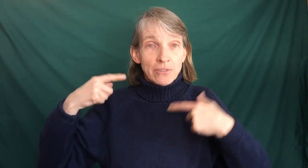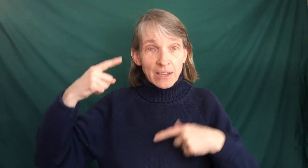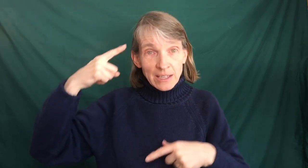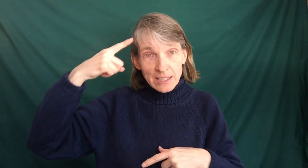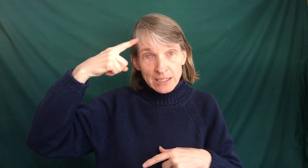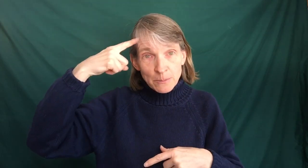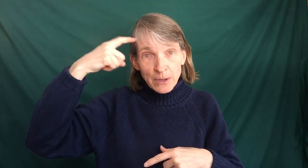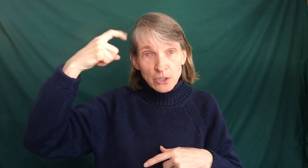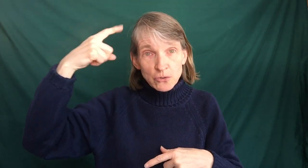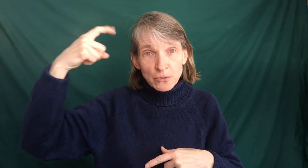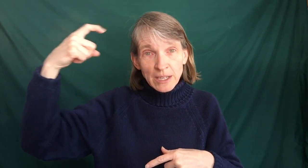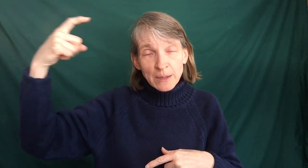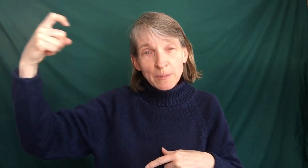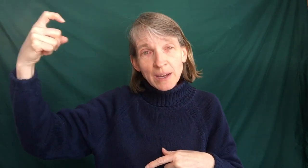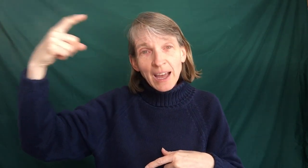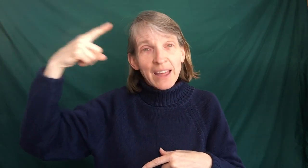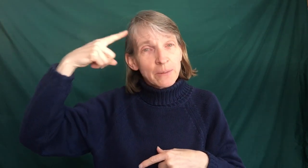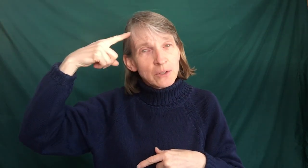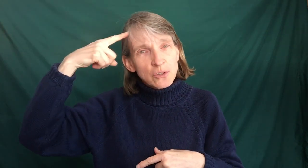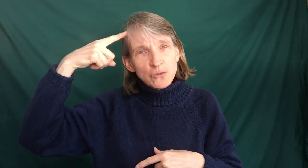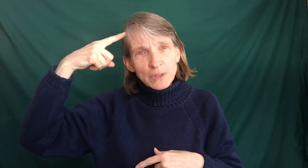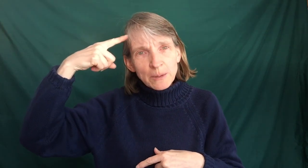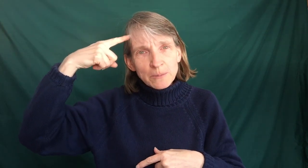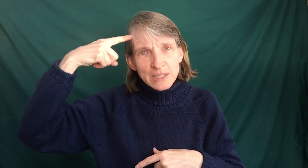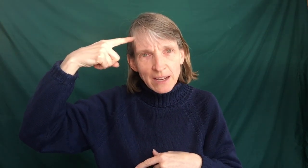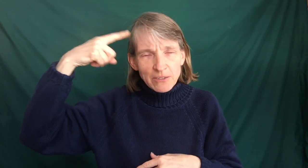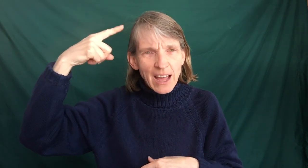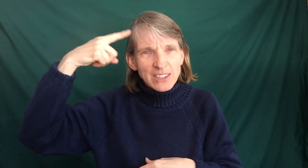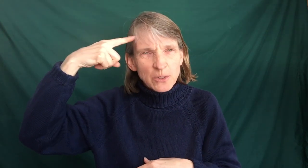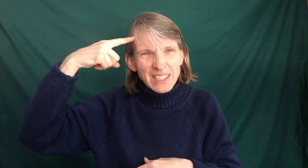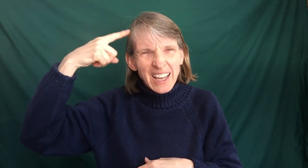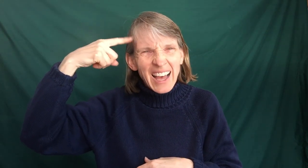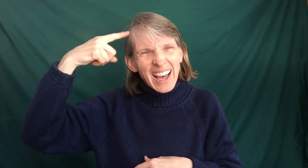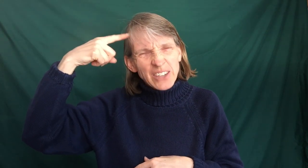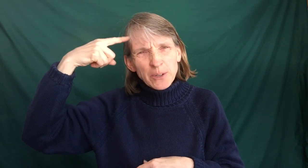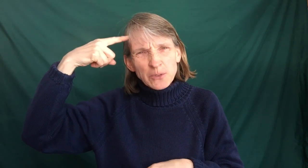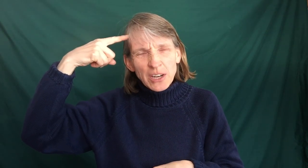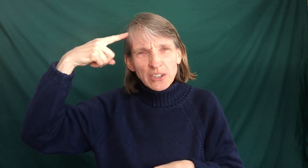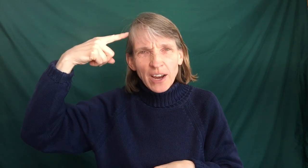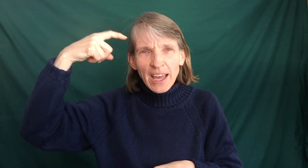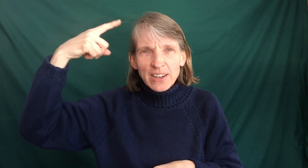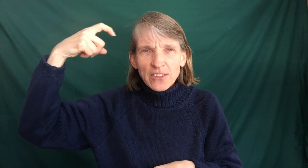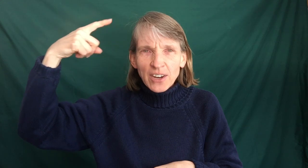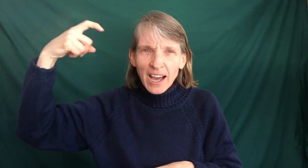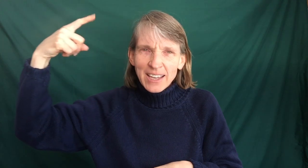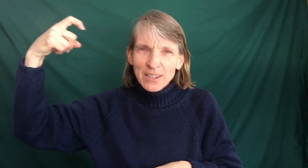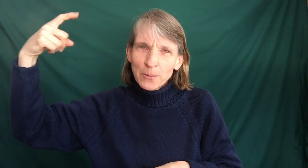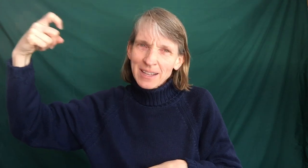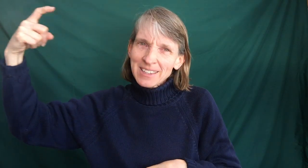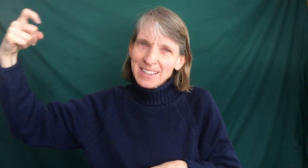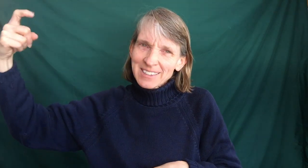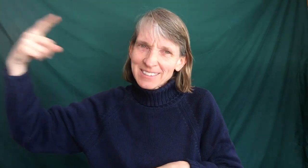is but a dream. And then we do the dream sign for that. it's like dreams are in your head and they're kind of wiggly and